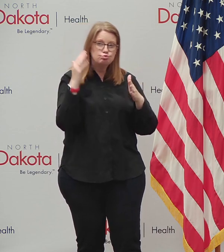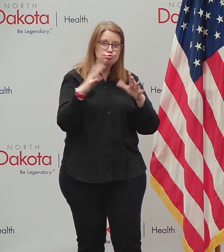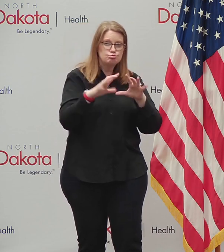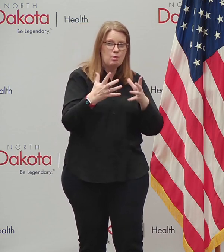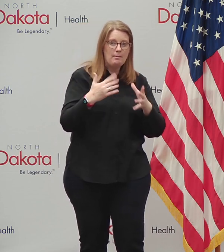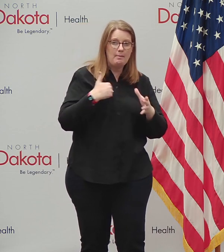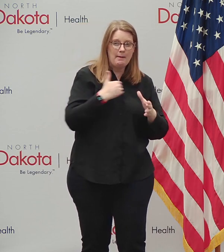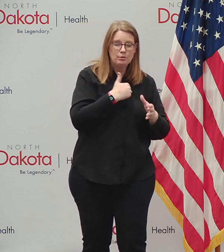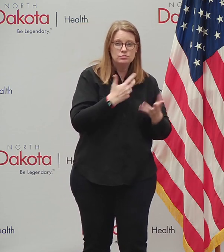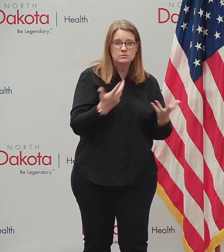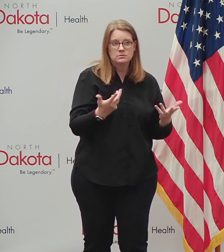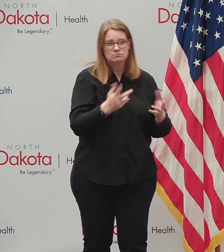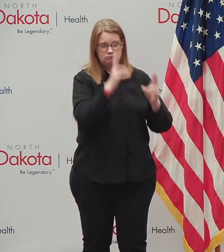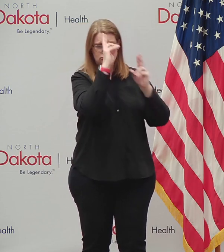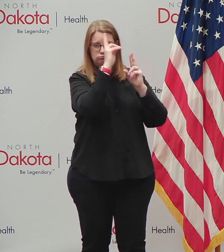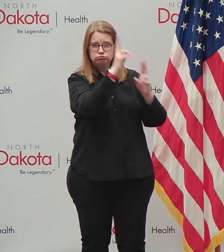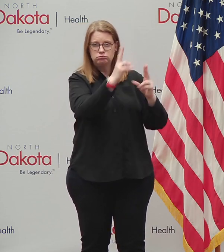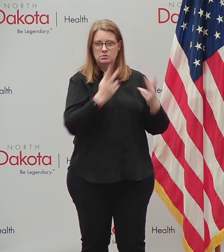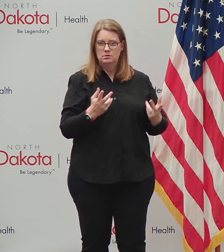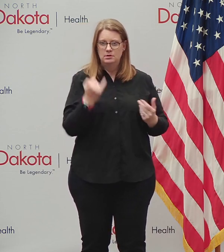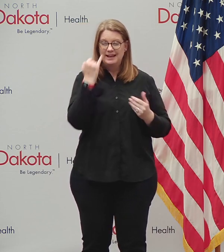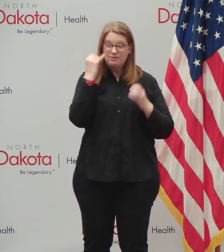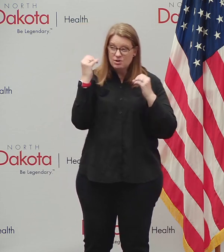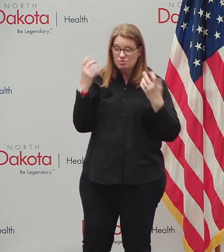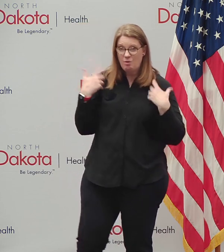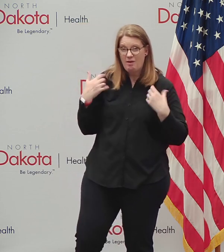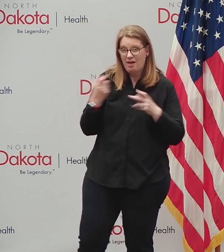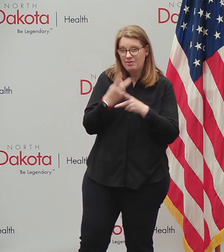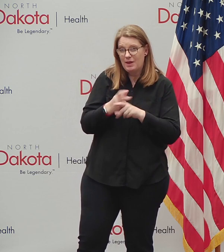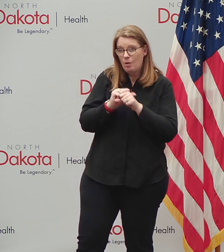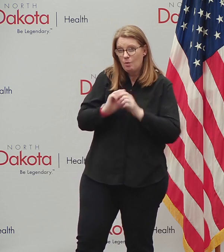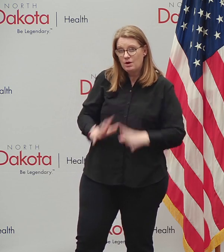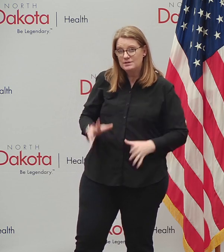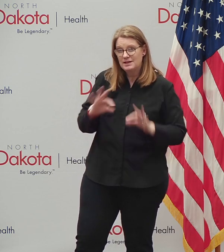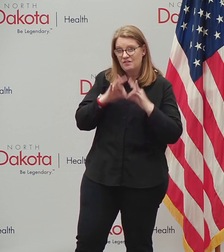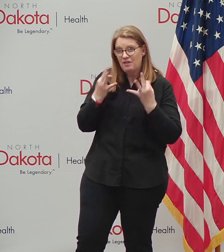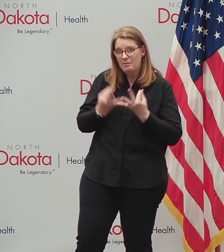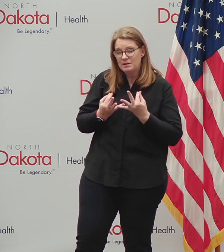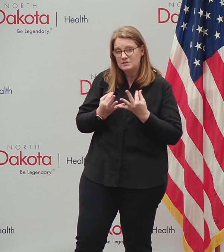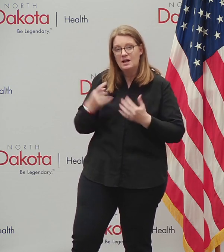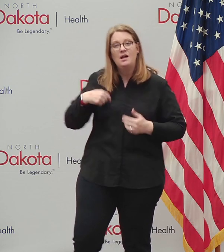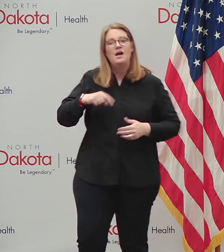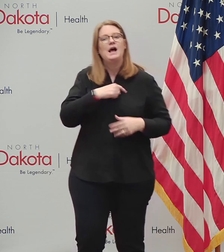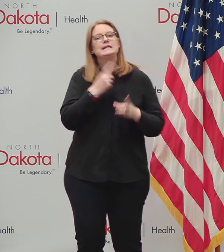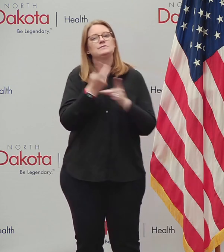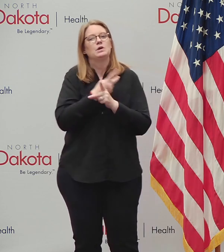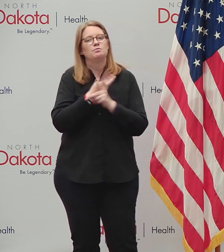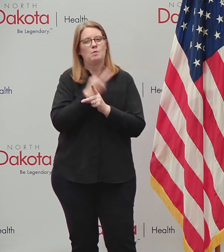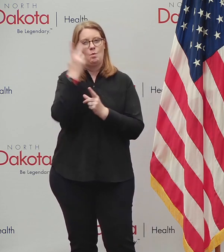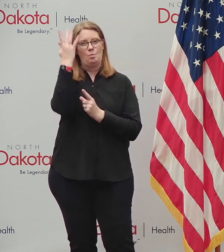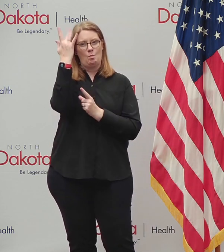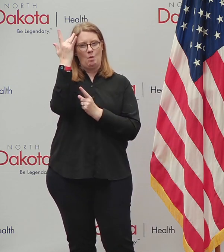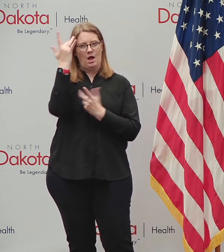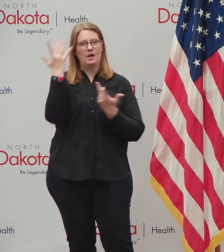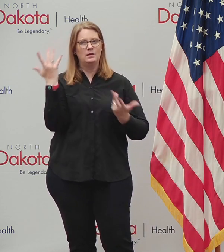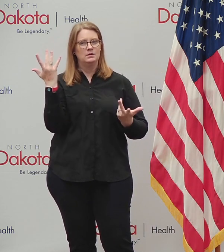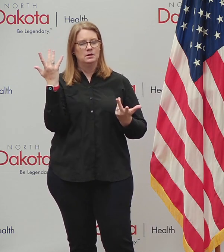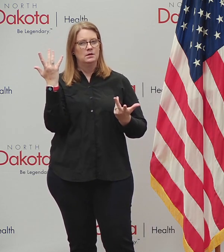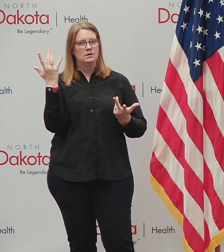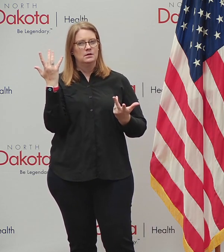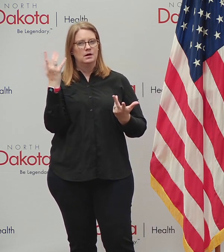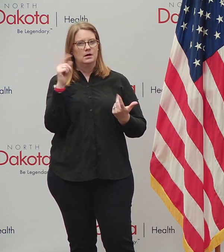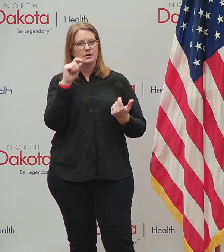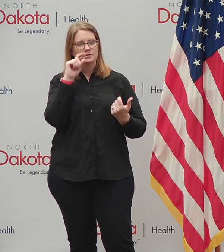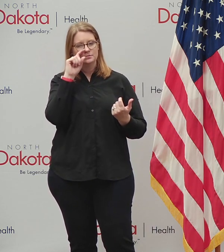out there that if there's not healthcare workers in your family, us finding our why to help protect those healthcare workers is really,